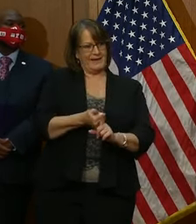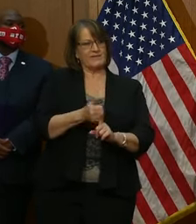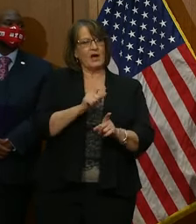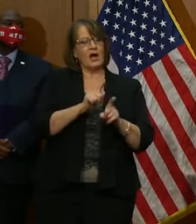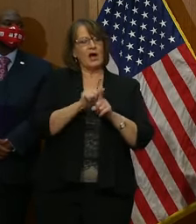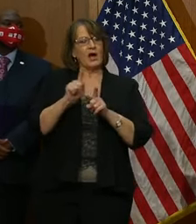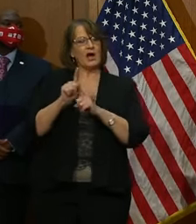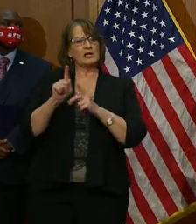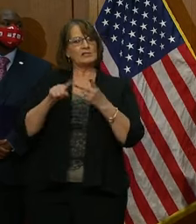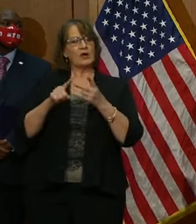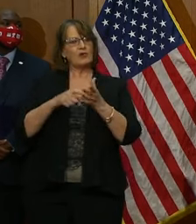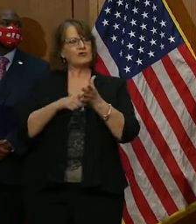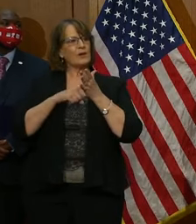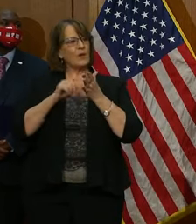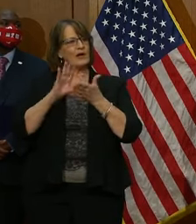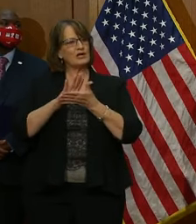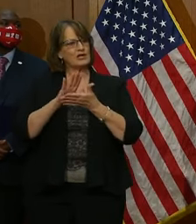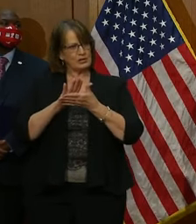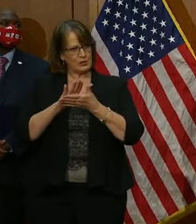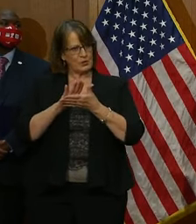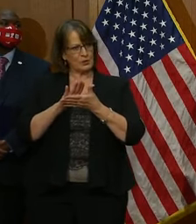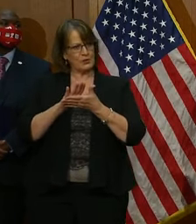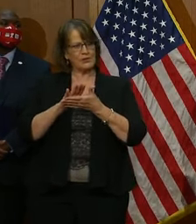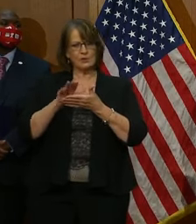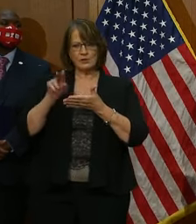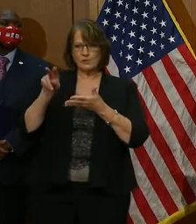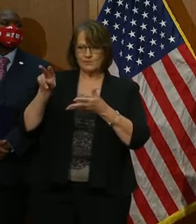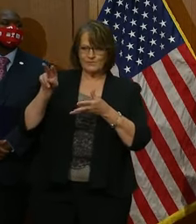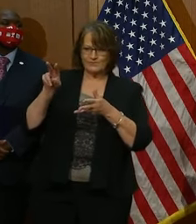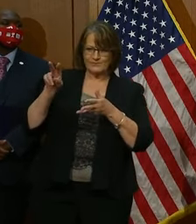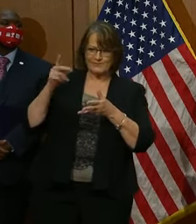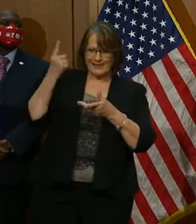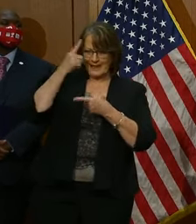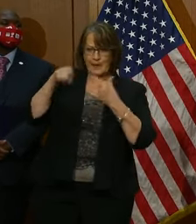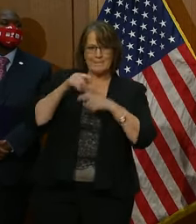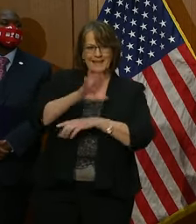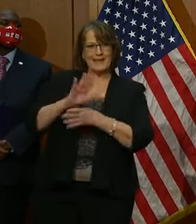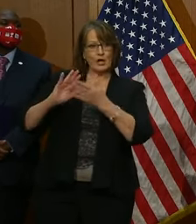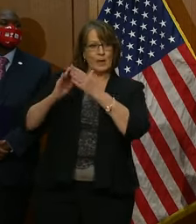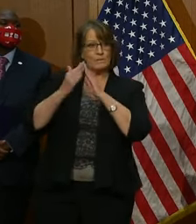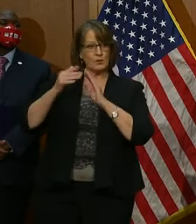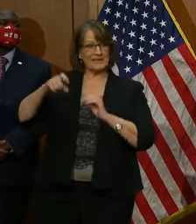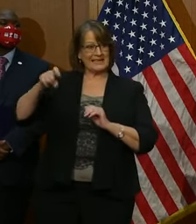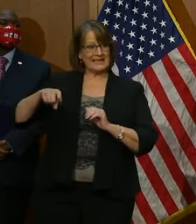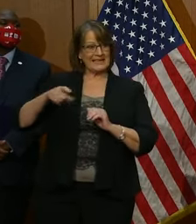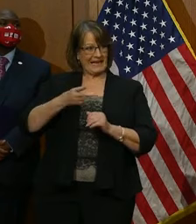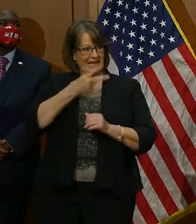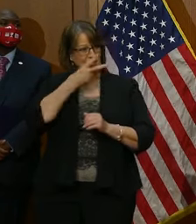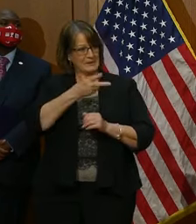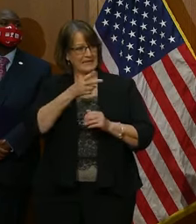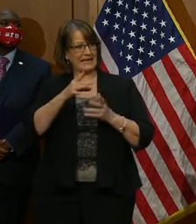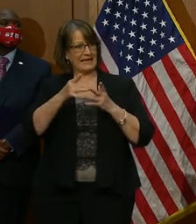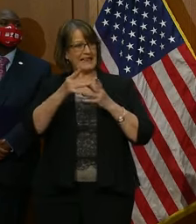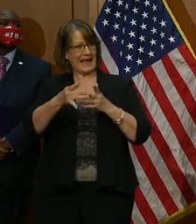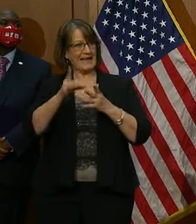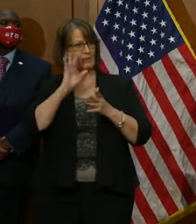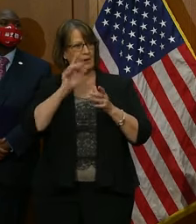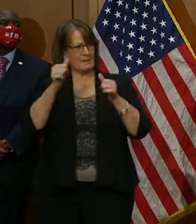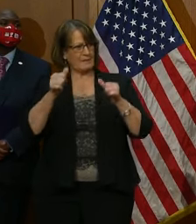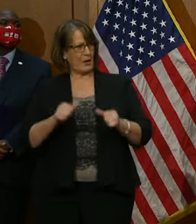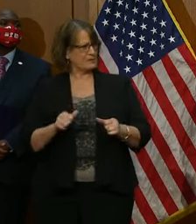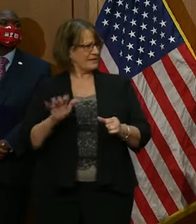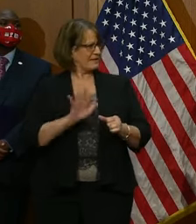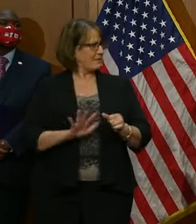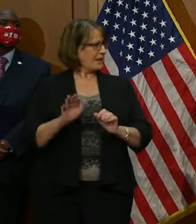requires schools to look at their community needs. And then when you see the guidance that will be posted here in about ten